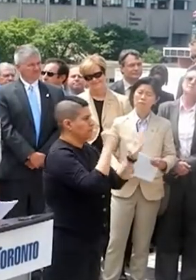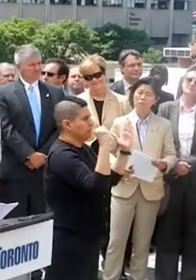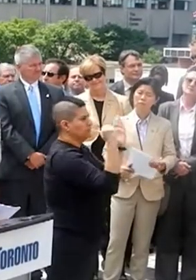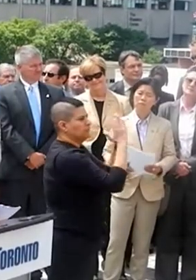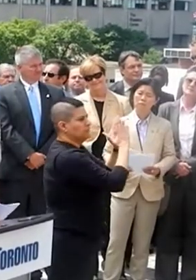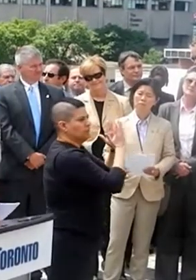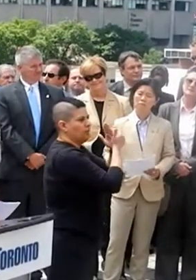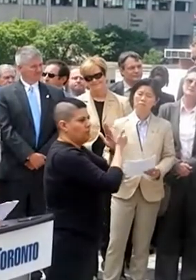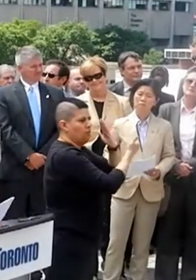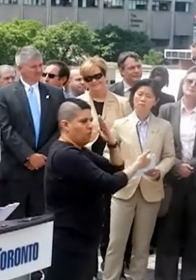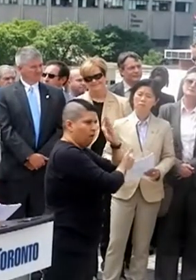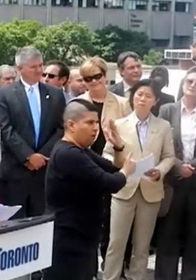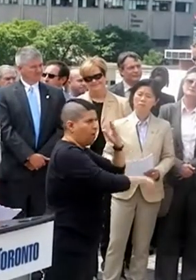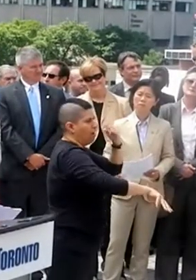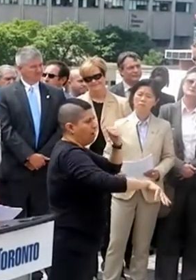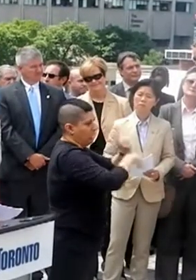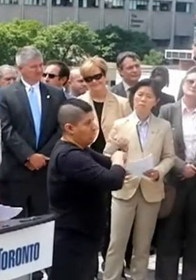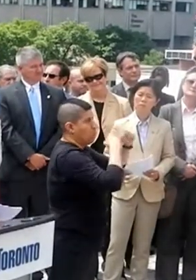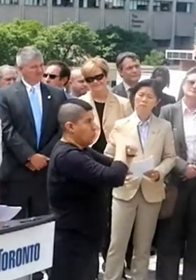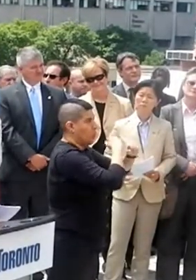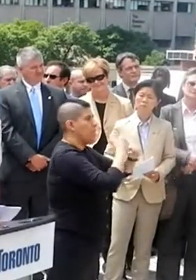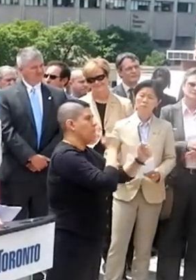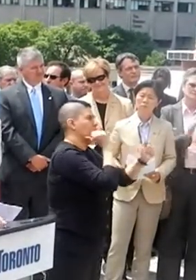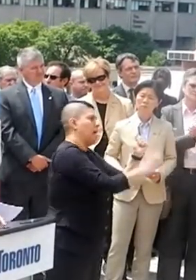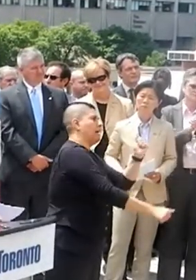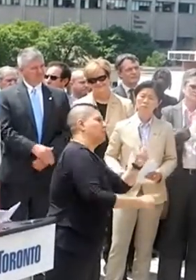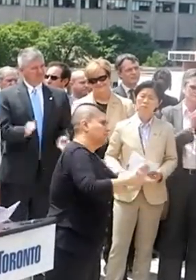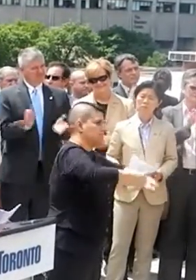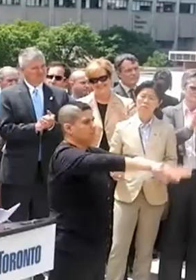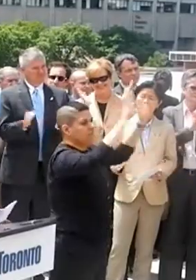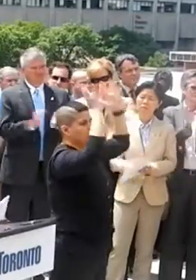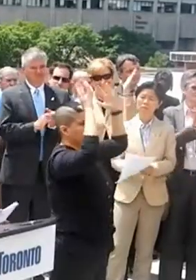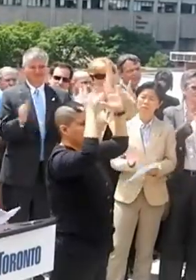expression added to the Ontario Human Rights Code.